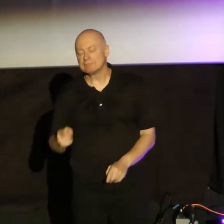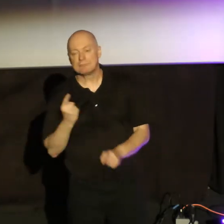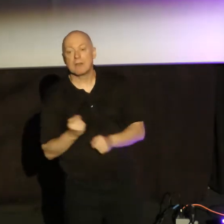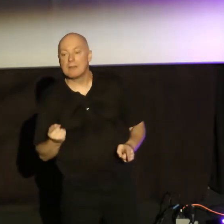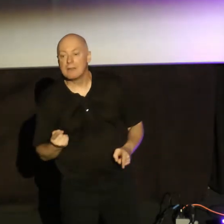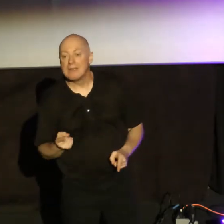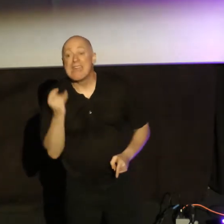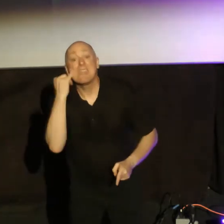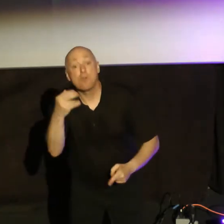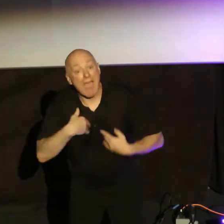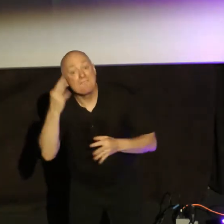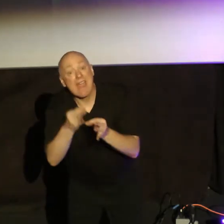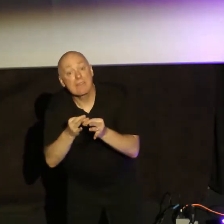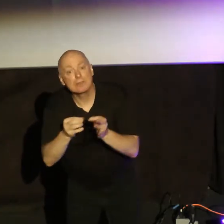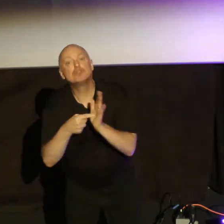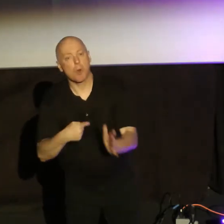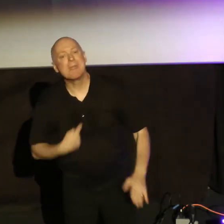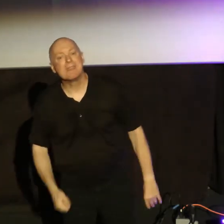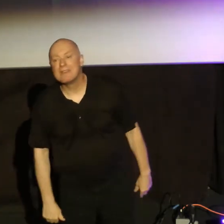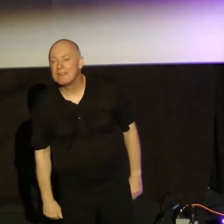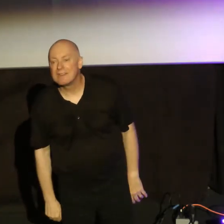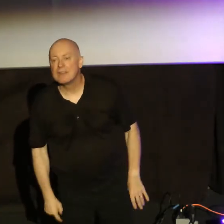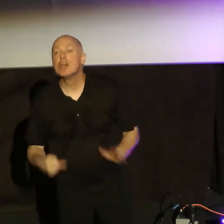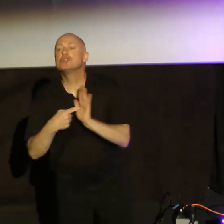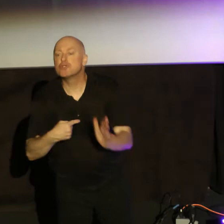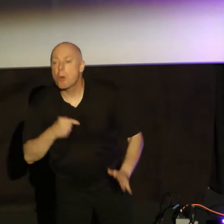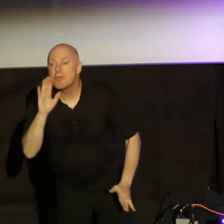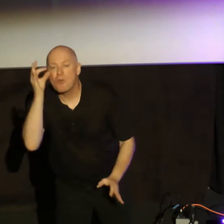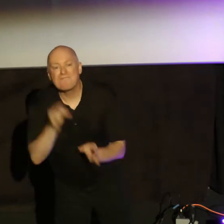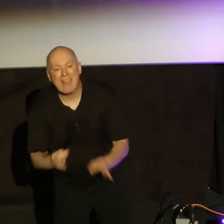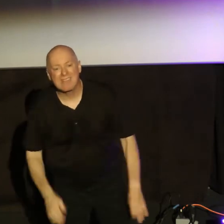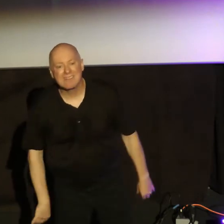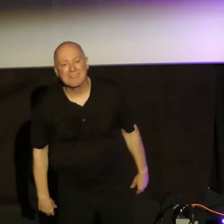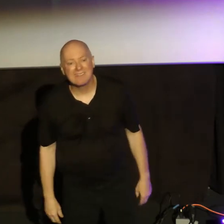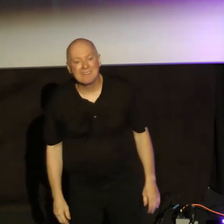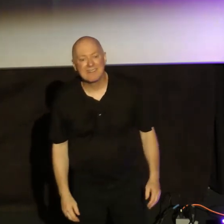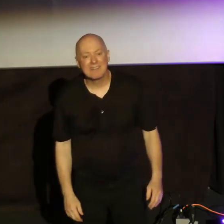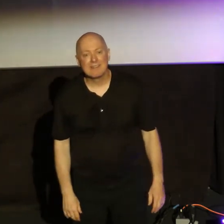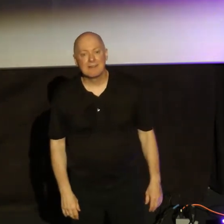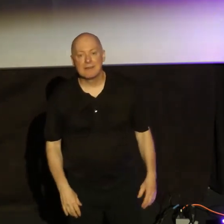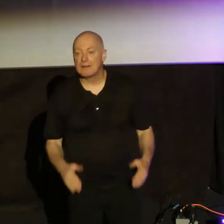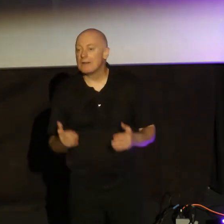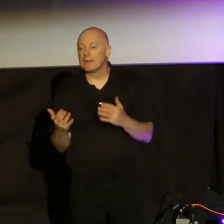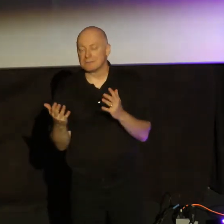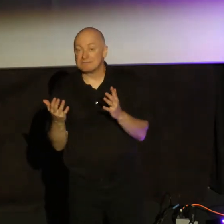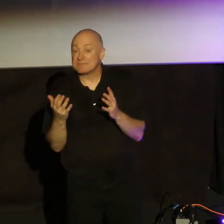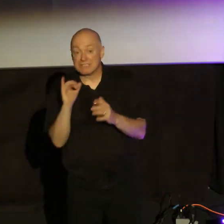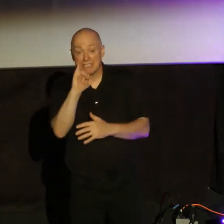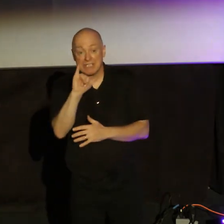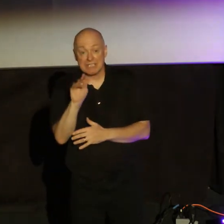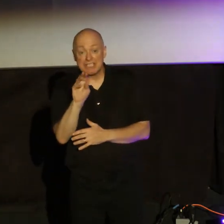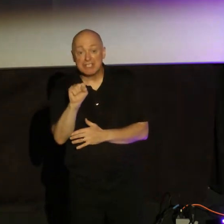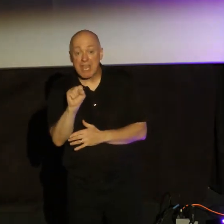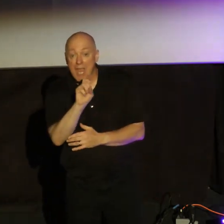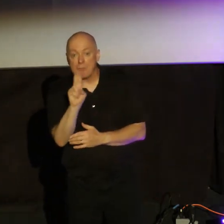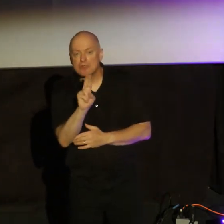Then you show me. Then you show me your faith. And almost again, James uses that kind of rhetorical